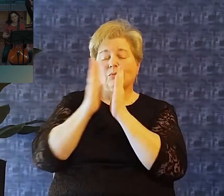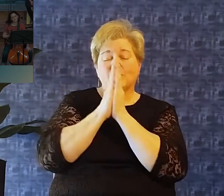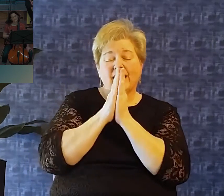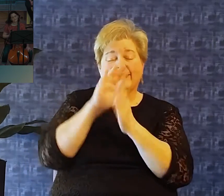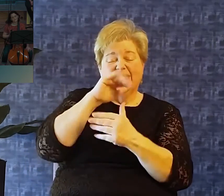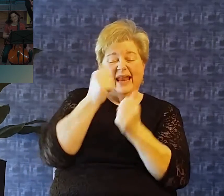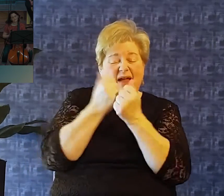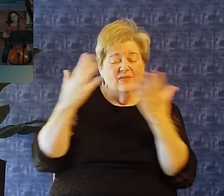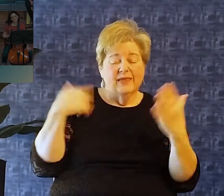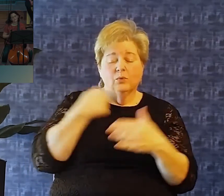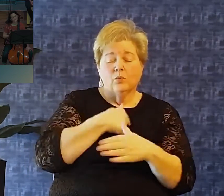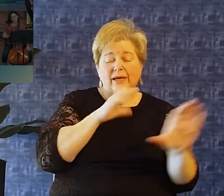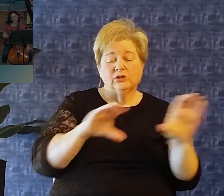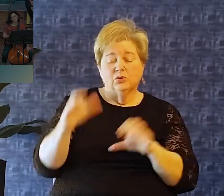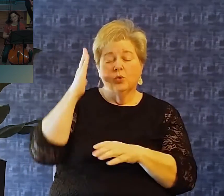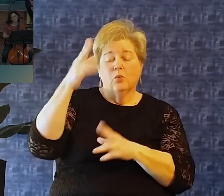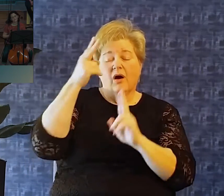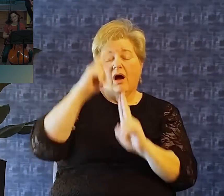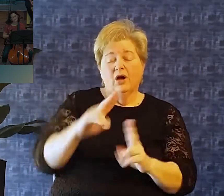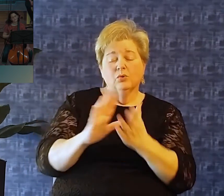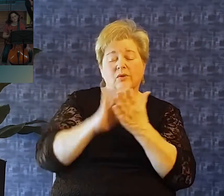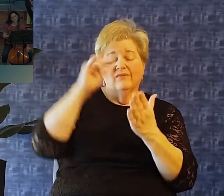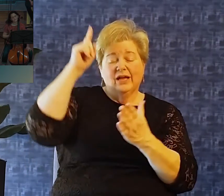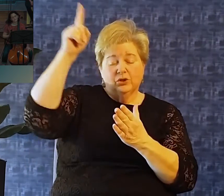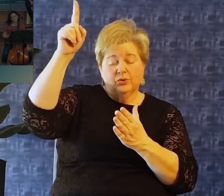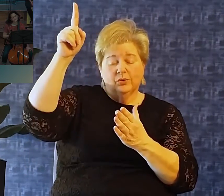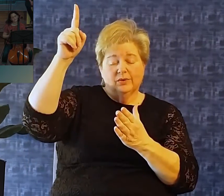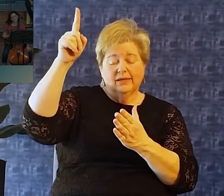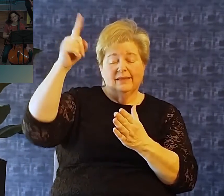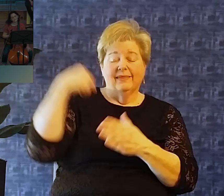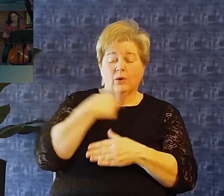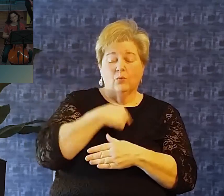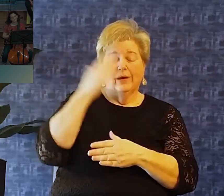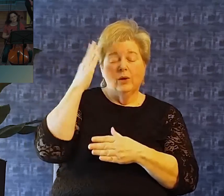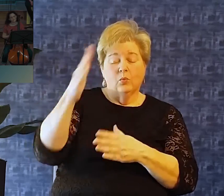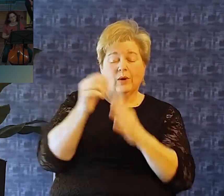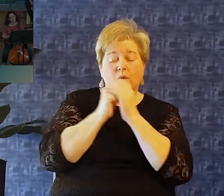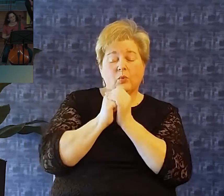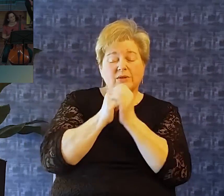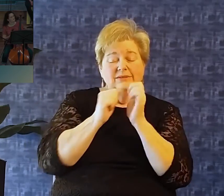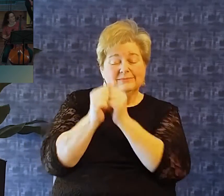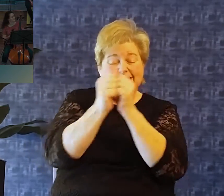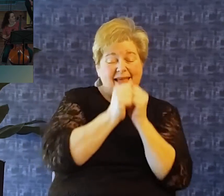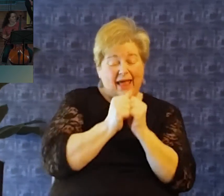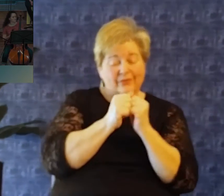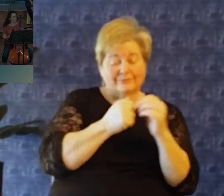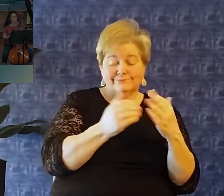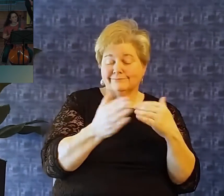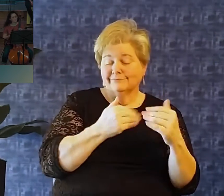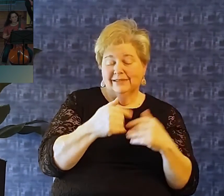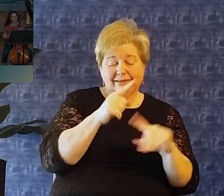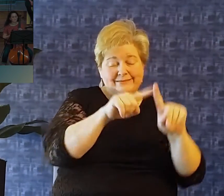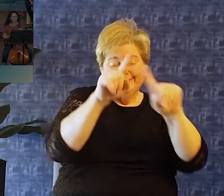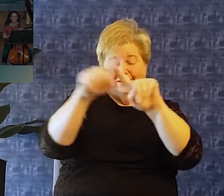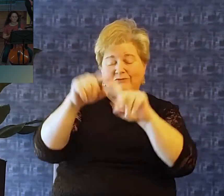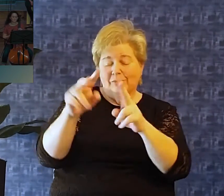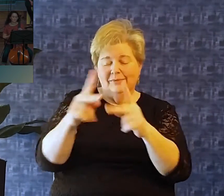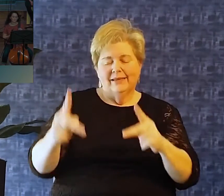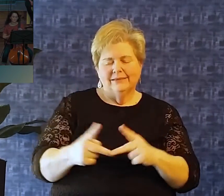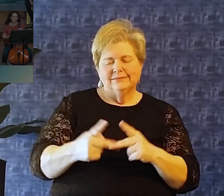that all that we do We will honor and glorify you And Lord, that we will be able to worship together Even though we're in our own homes That we will be able to join